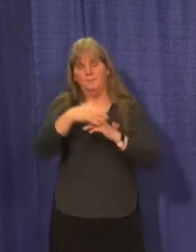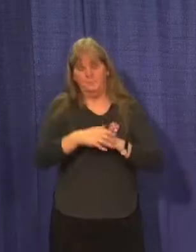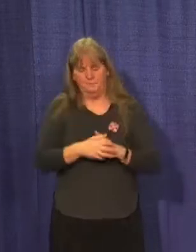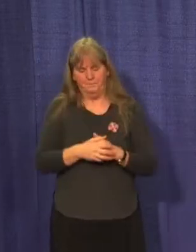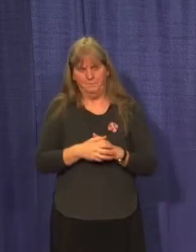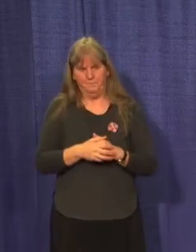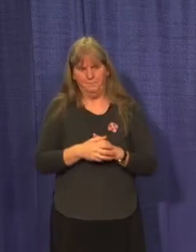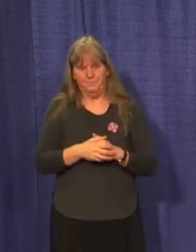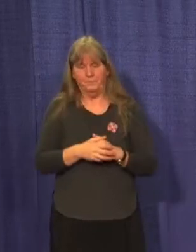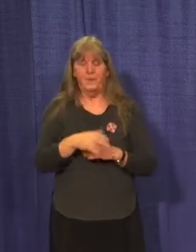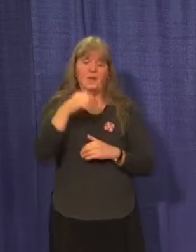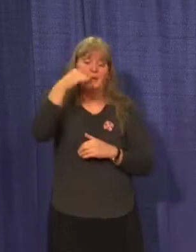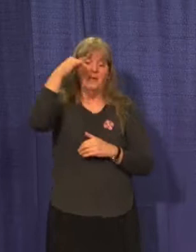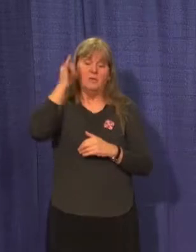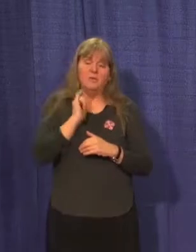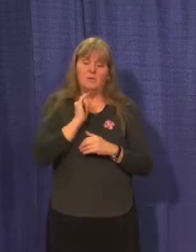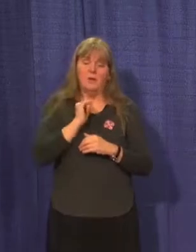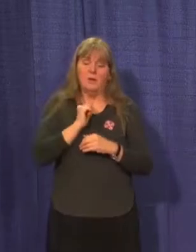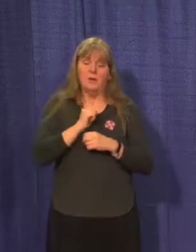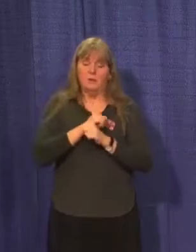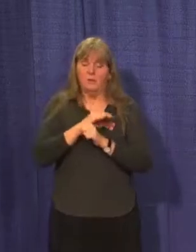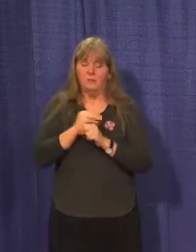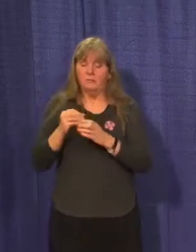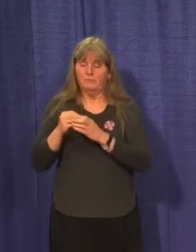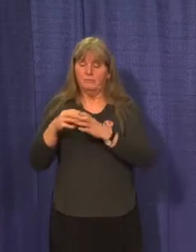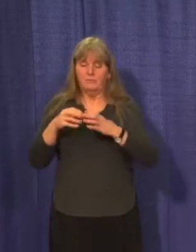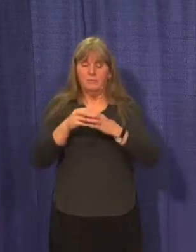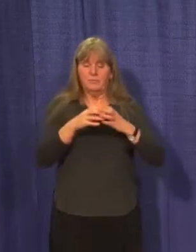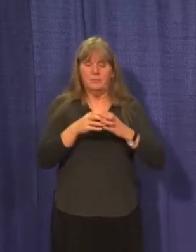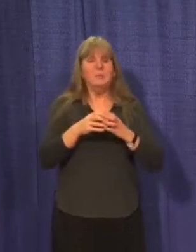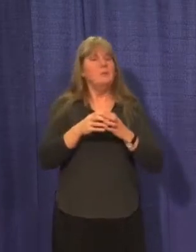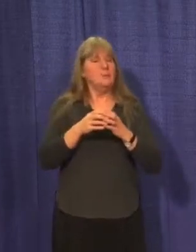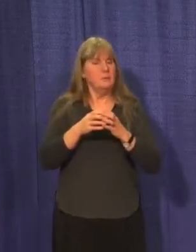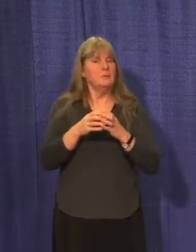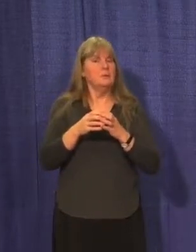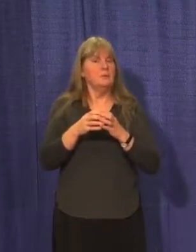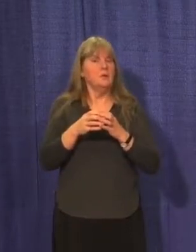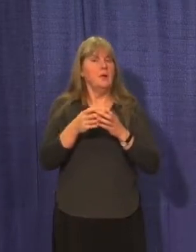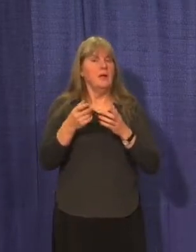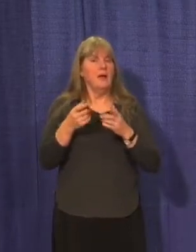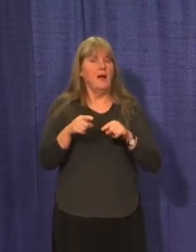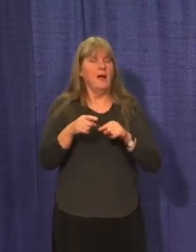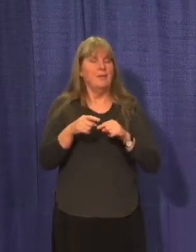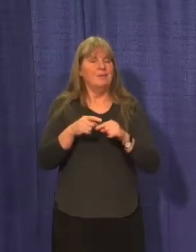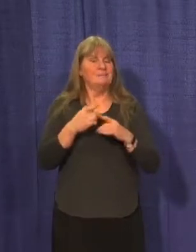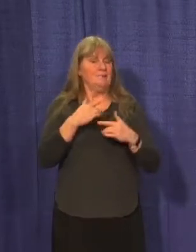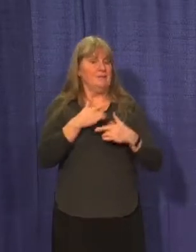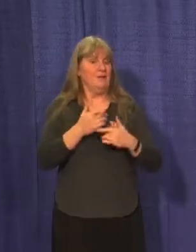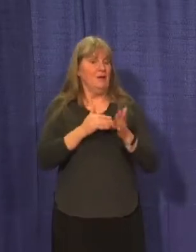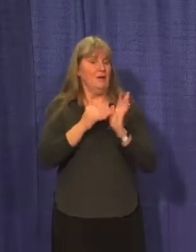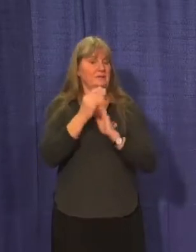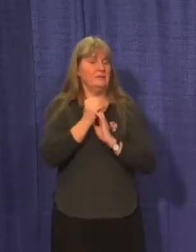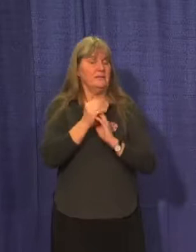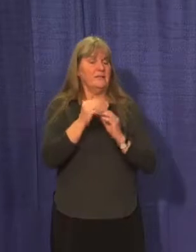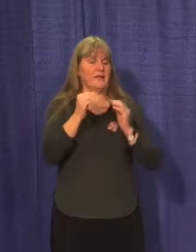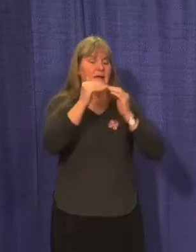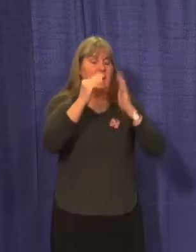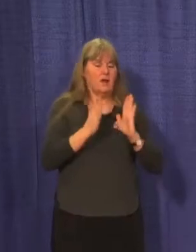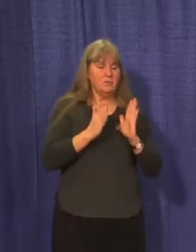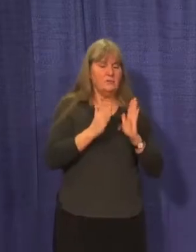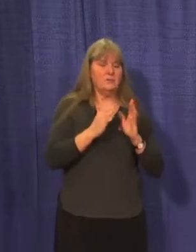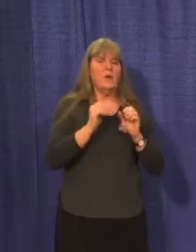So our Yukon outbreaks have demonstrated the importance of COVID transmission within shared household settings and workplaces.